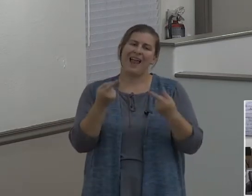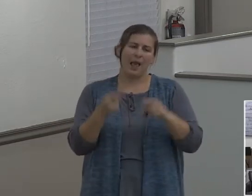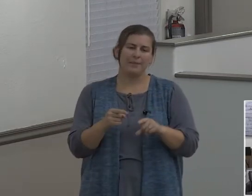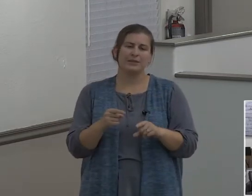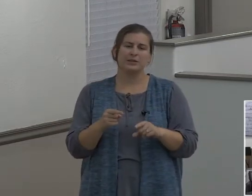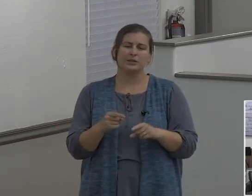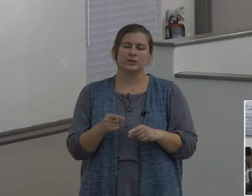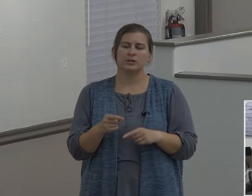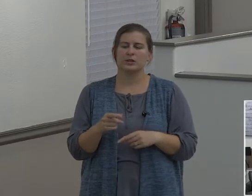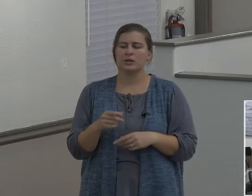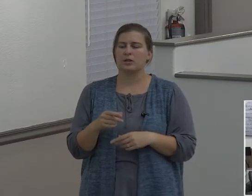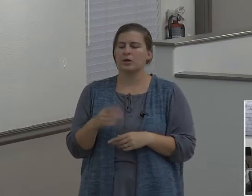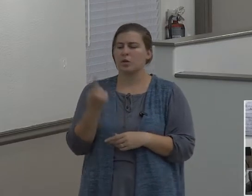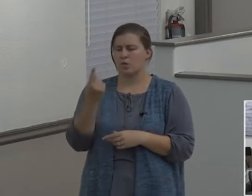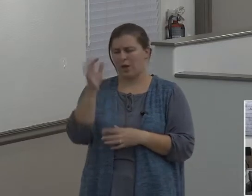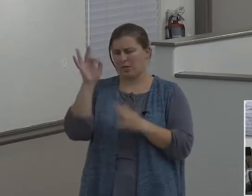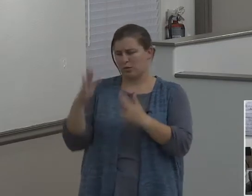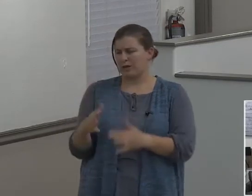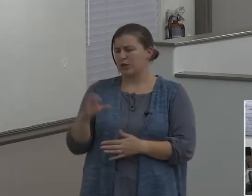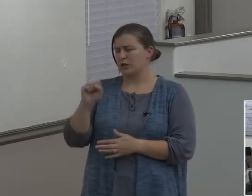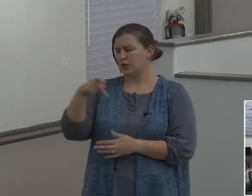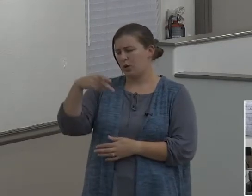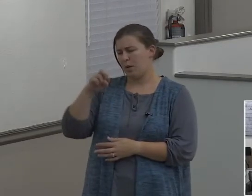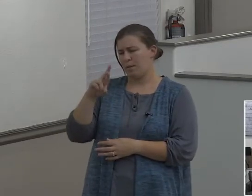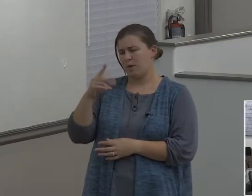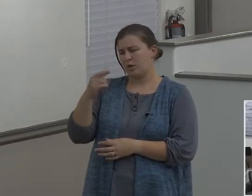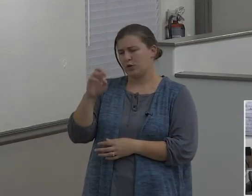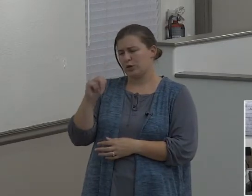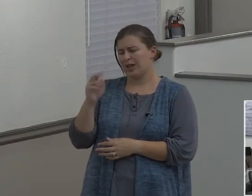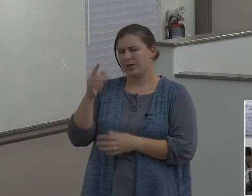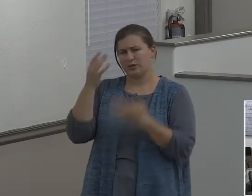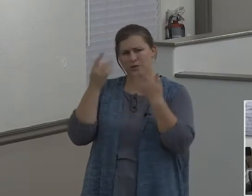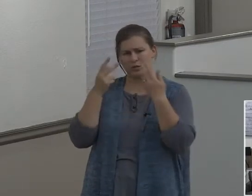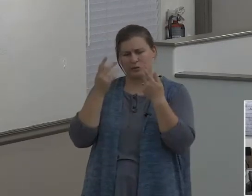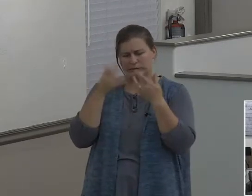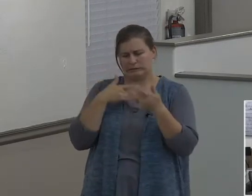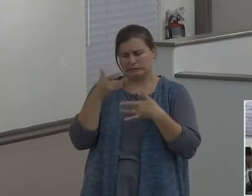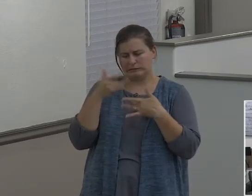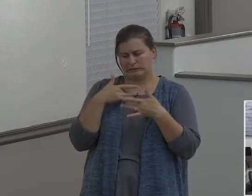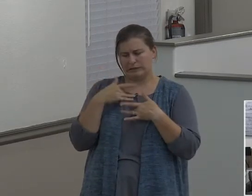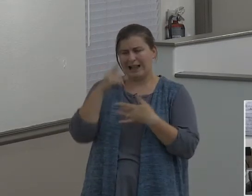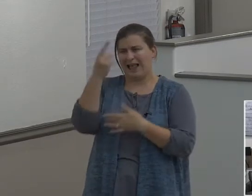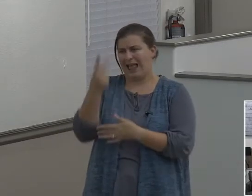less than half of the congregation of the Metropolitan Tabernacle was saved.